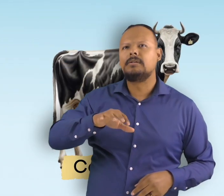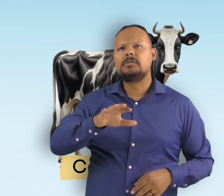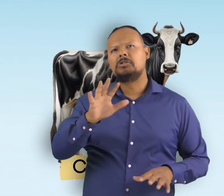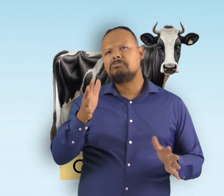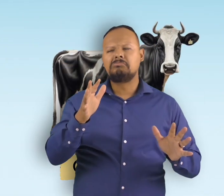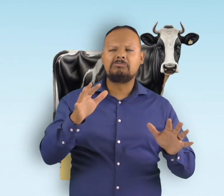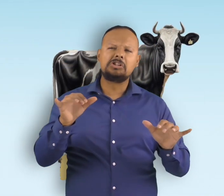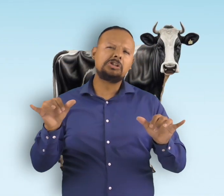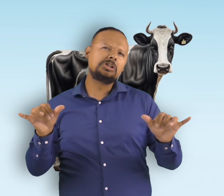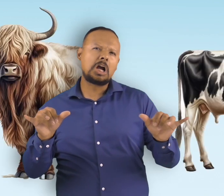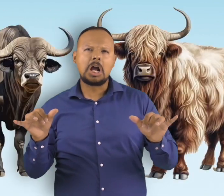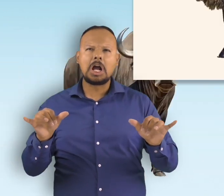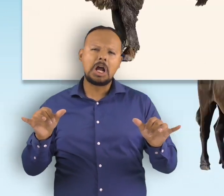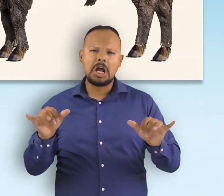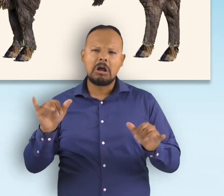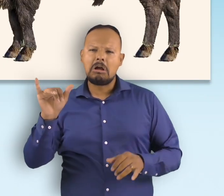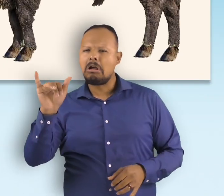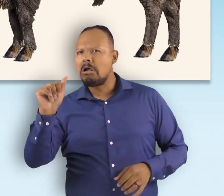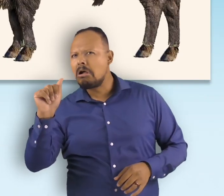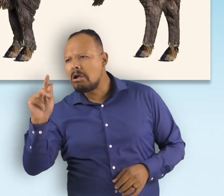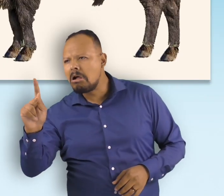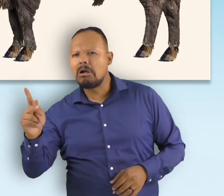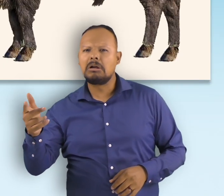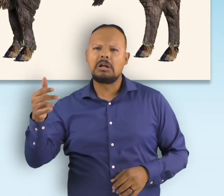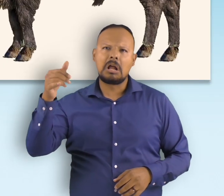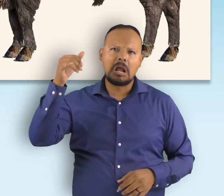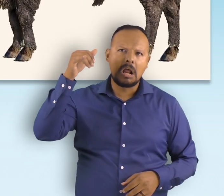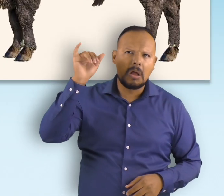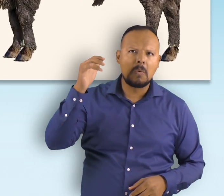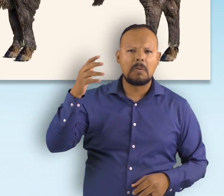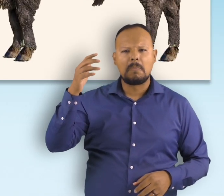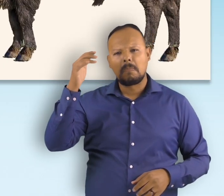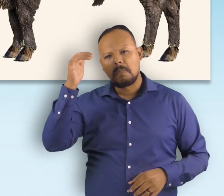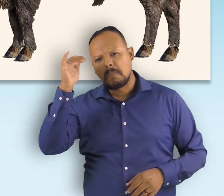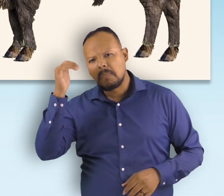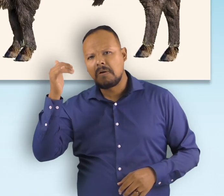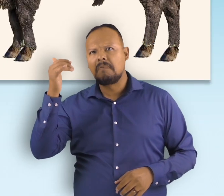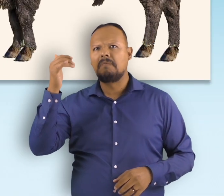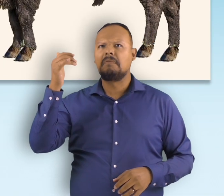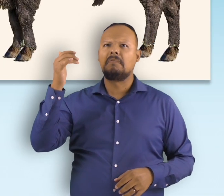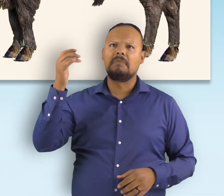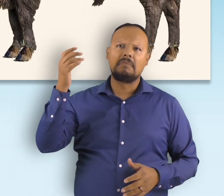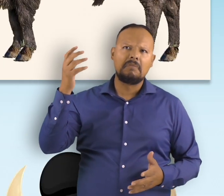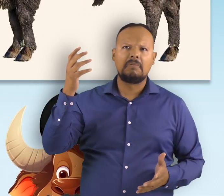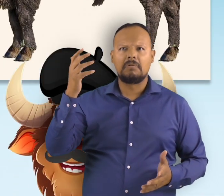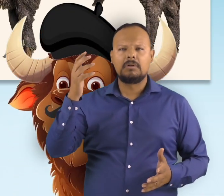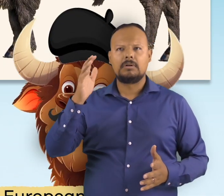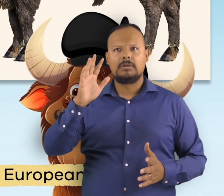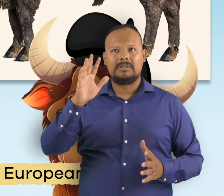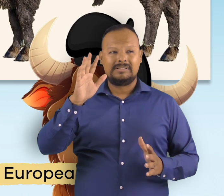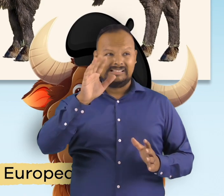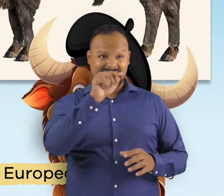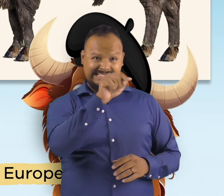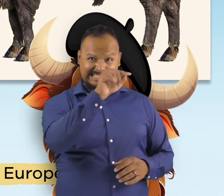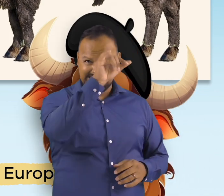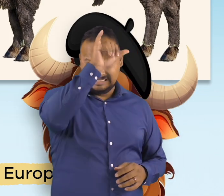cattle there are two species of bison in the world the american bison and the european bison